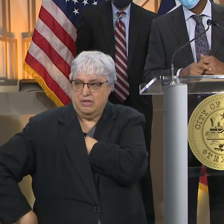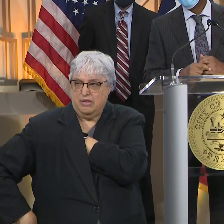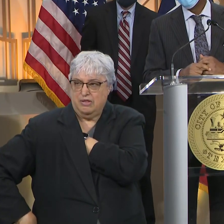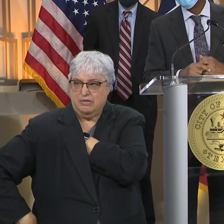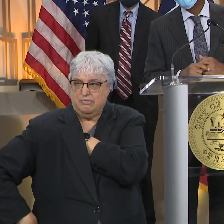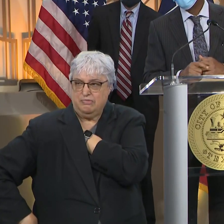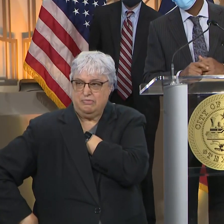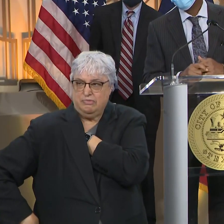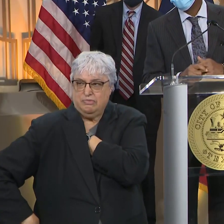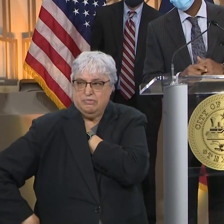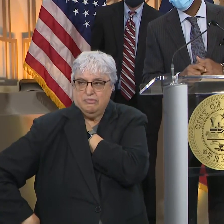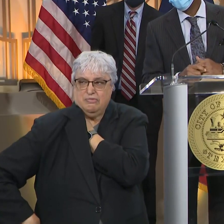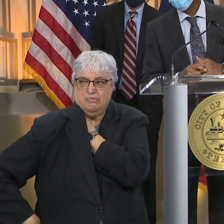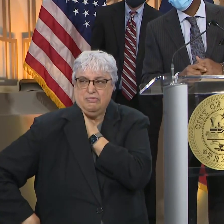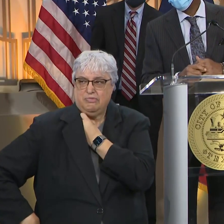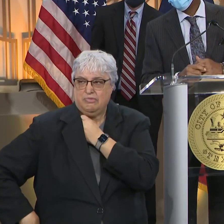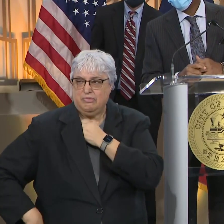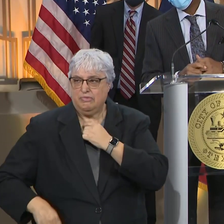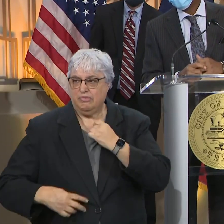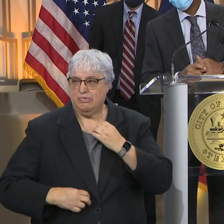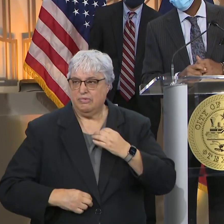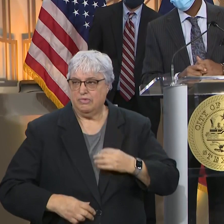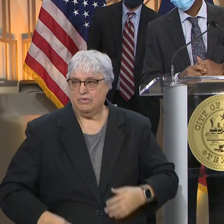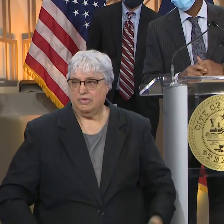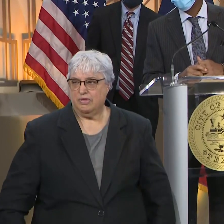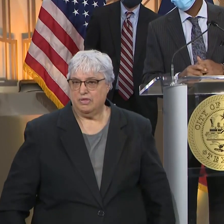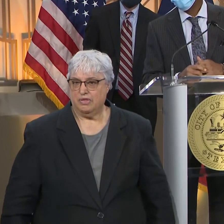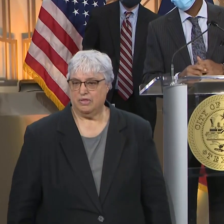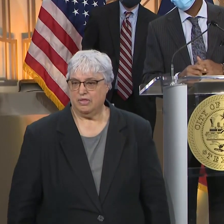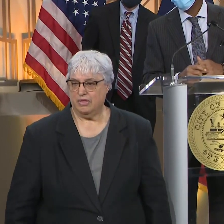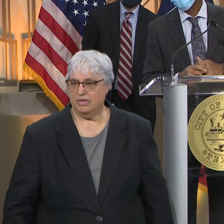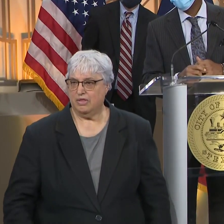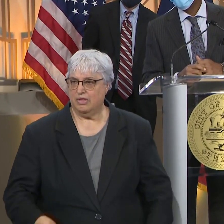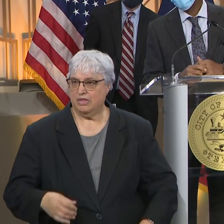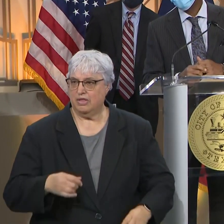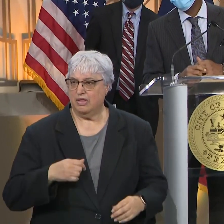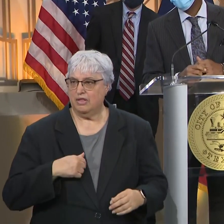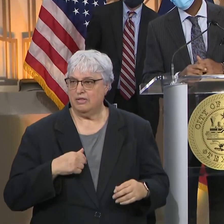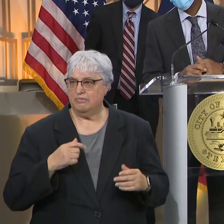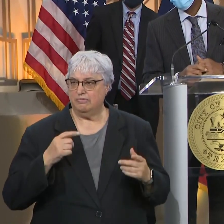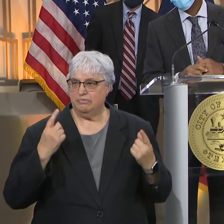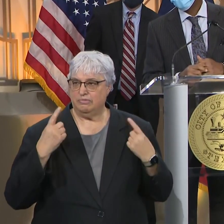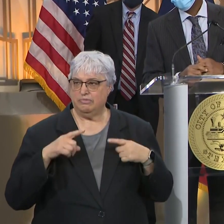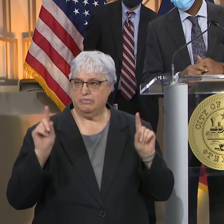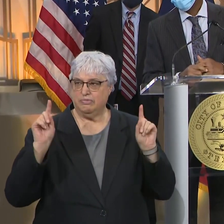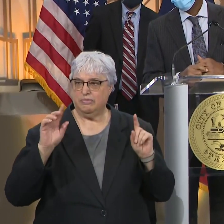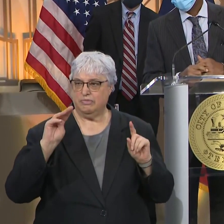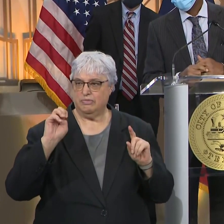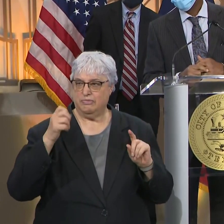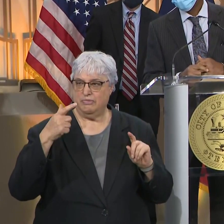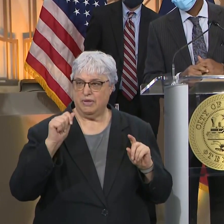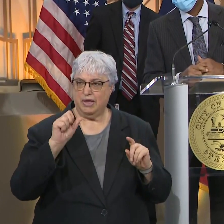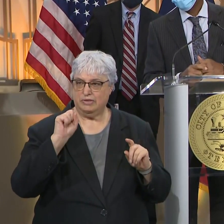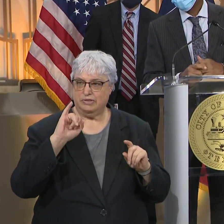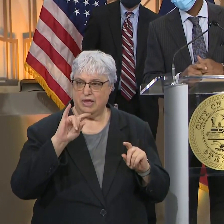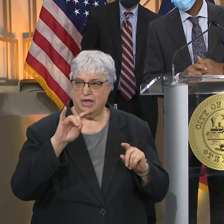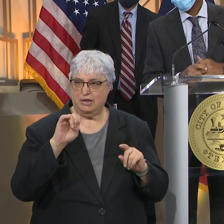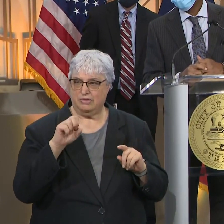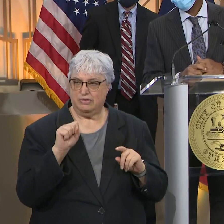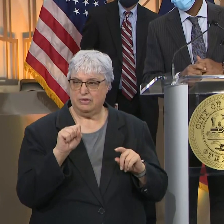Mayor, I was hoping you could talk a little bit about the, I guess, the success you had with the mega site at mid-May this weekend.